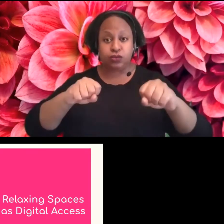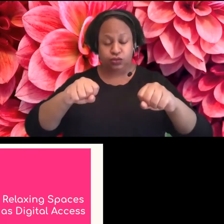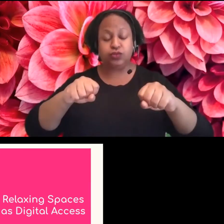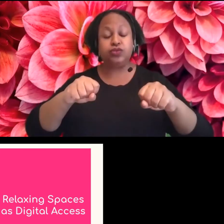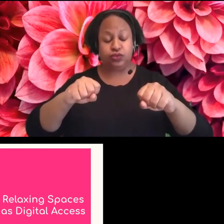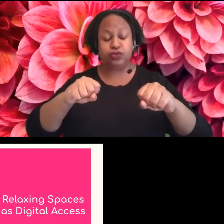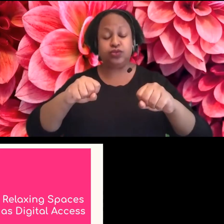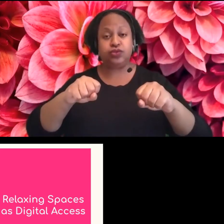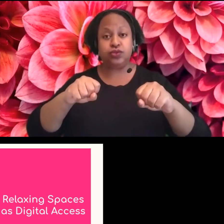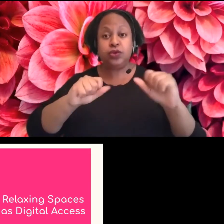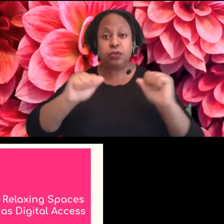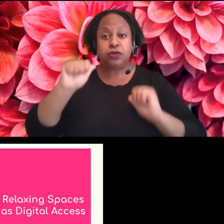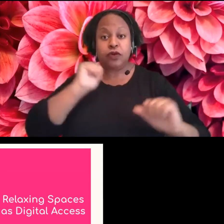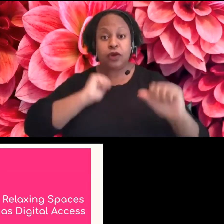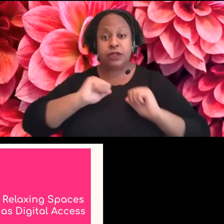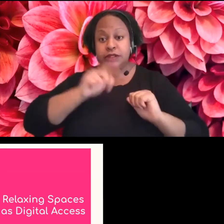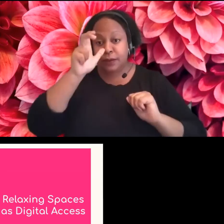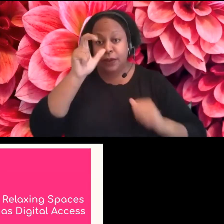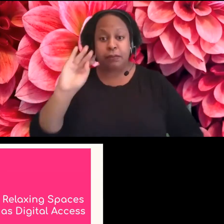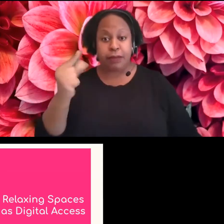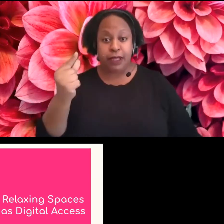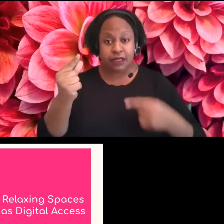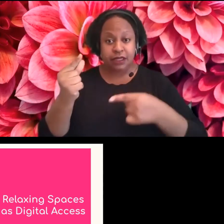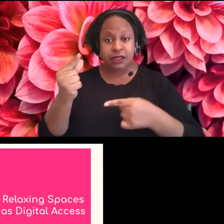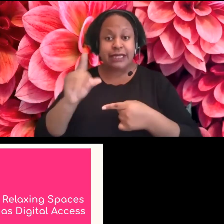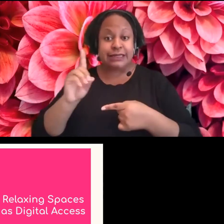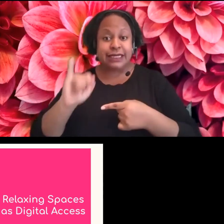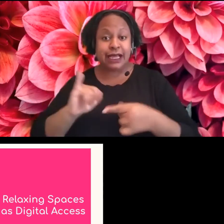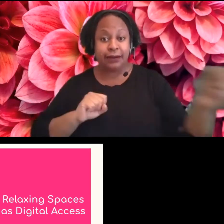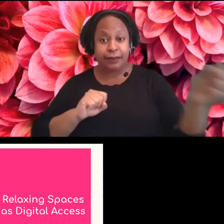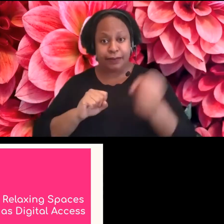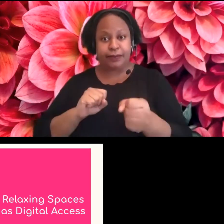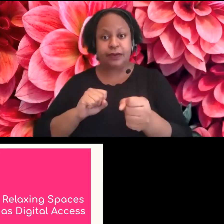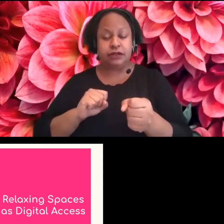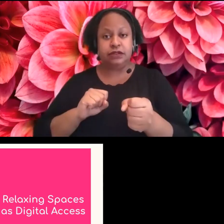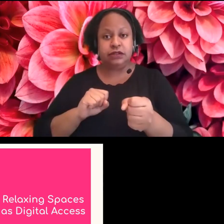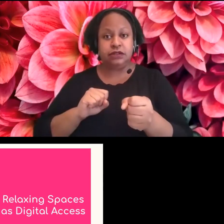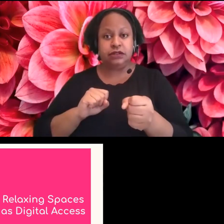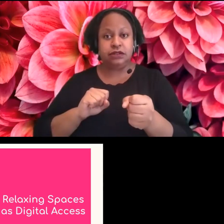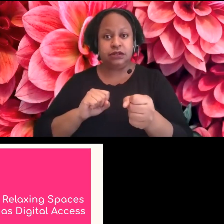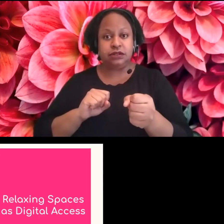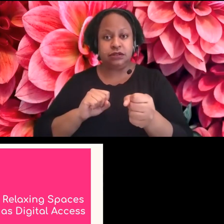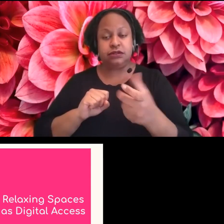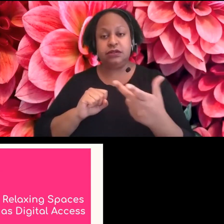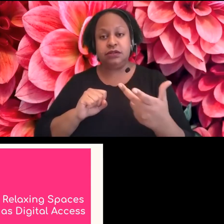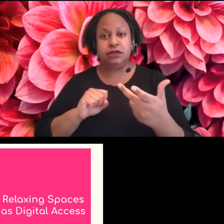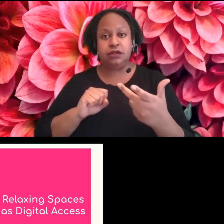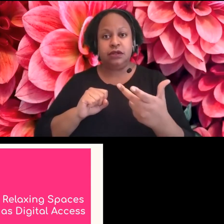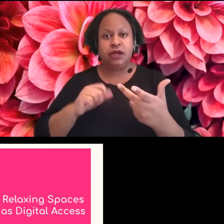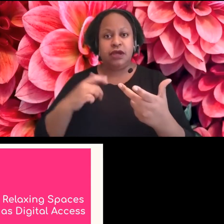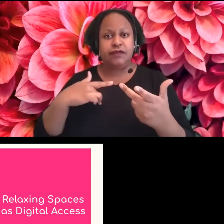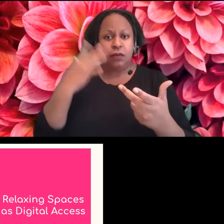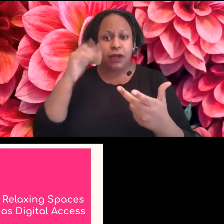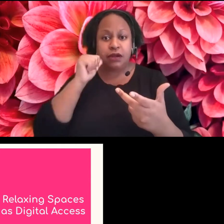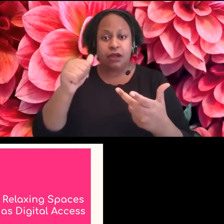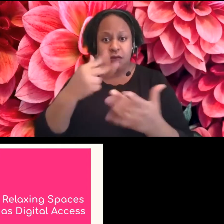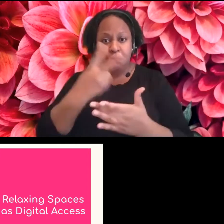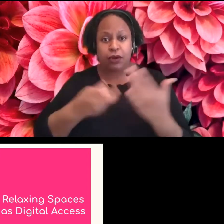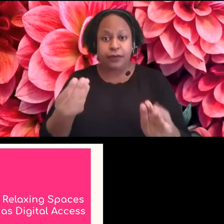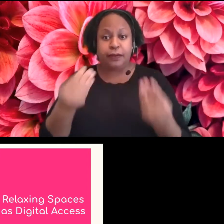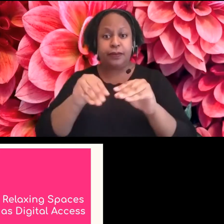interpretation. I don't think there's any reason we can't move towards a world where those two things can be married and